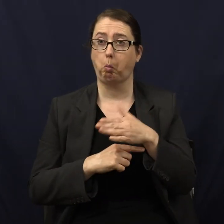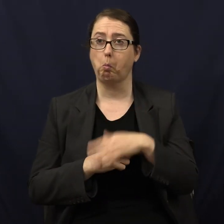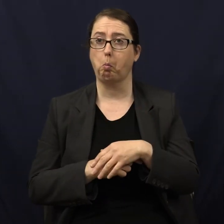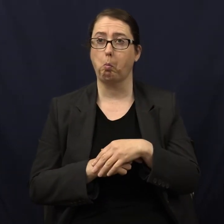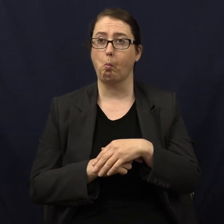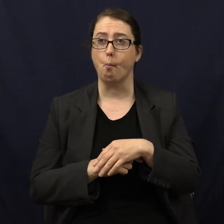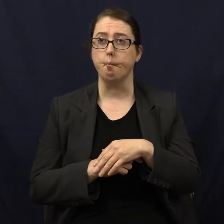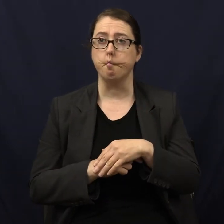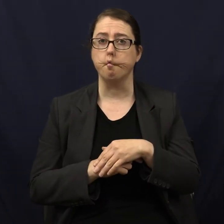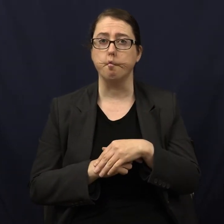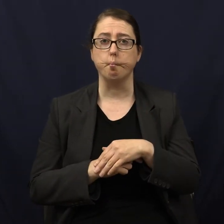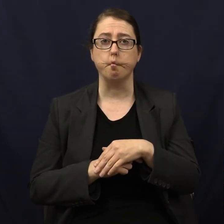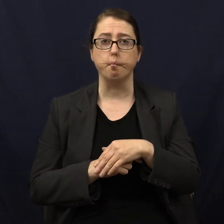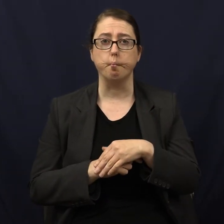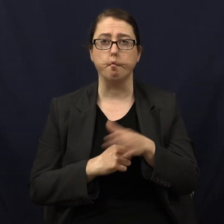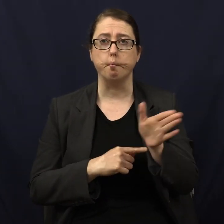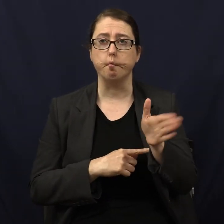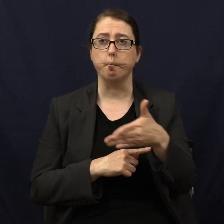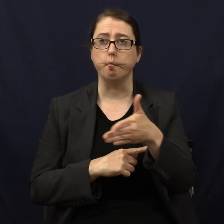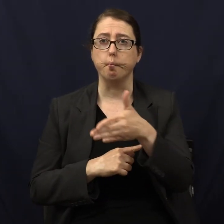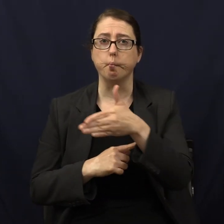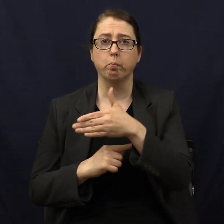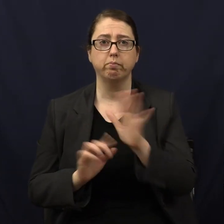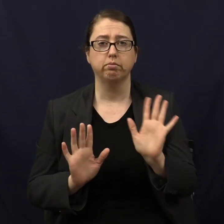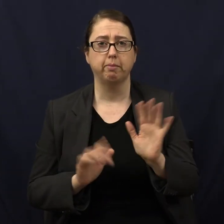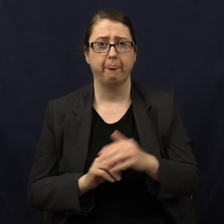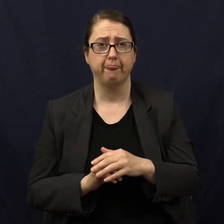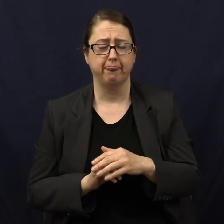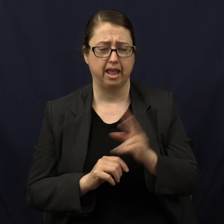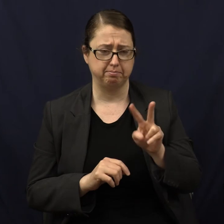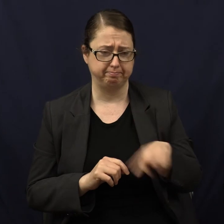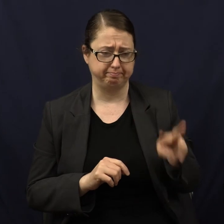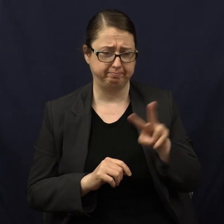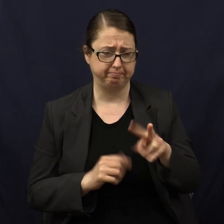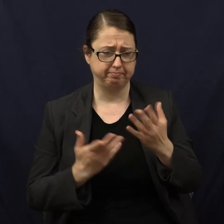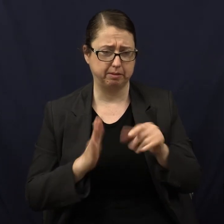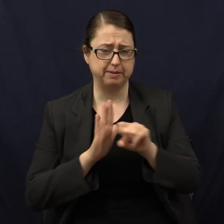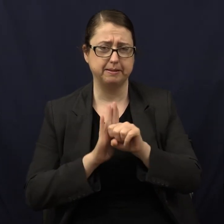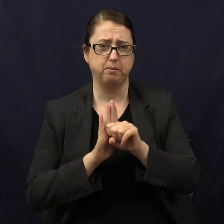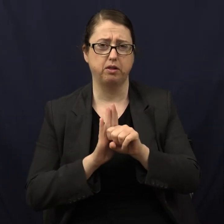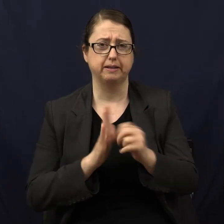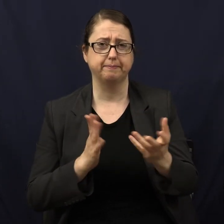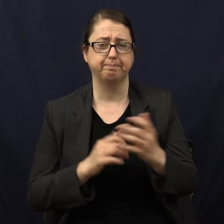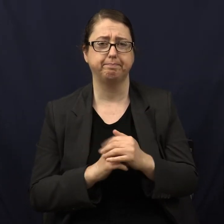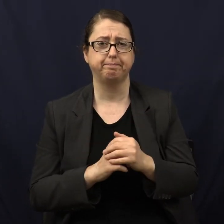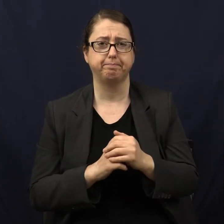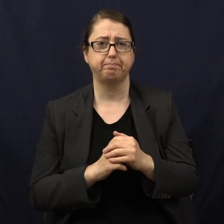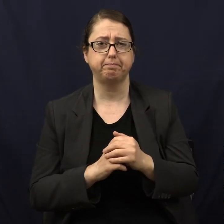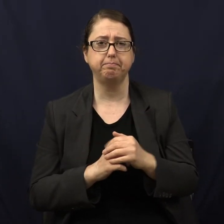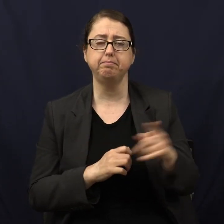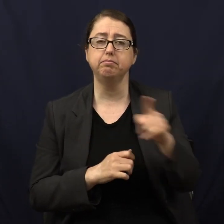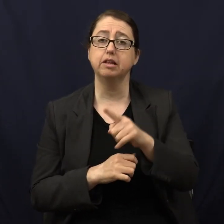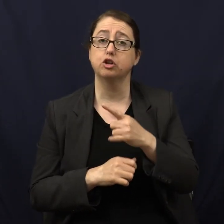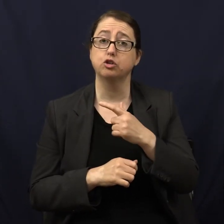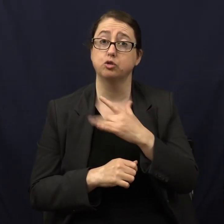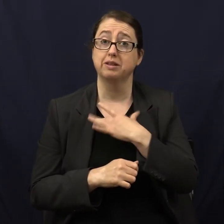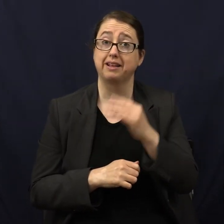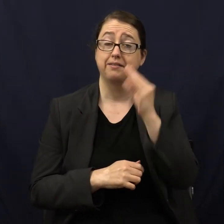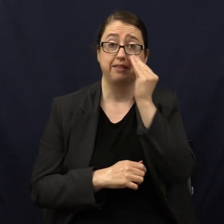That's it. So, I always thought, well, maybe this is symbolic. Anyone like flowers?